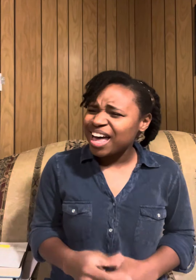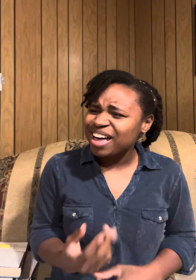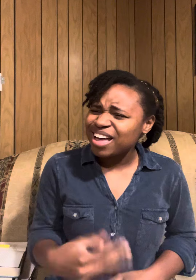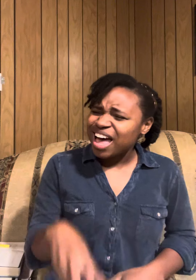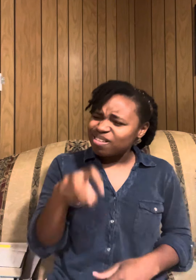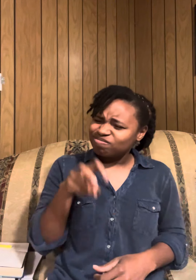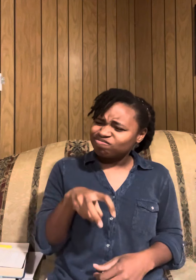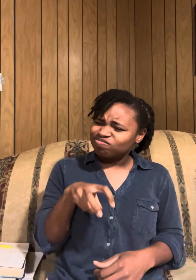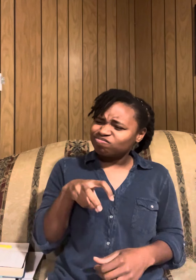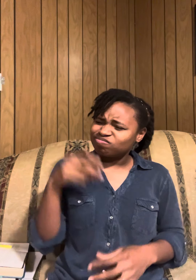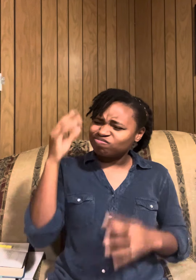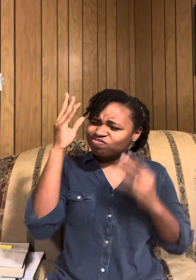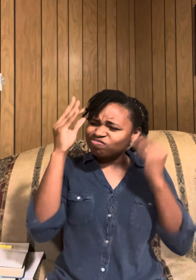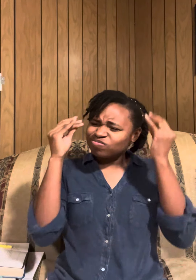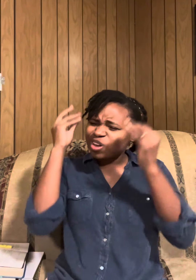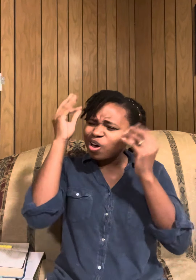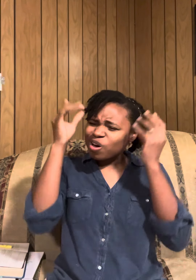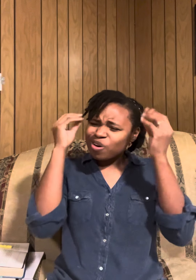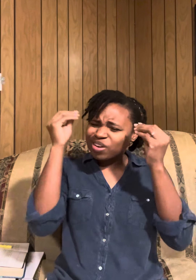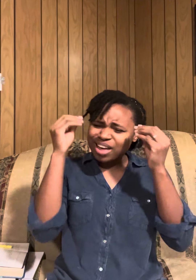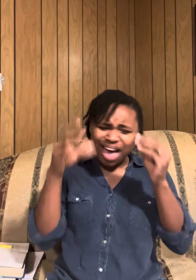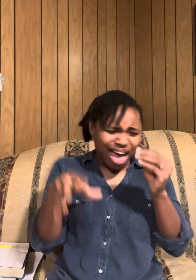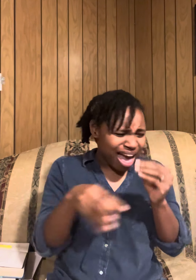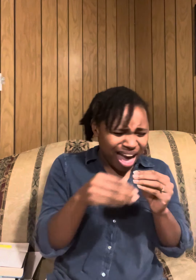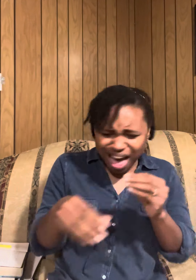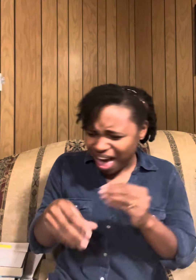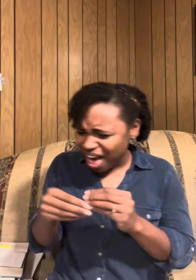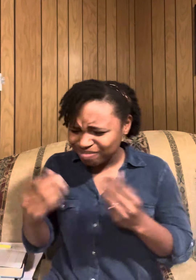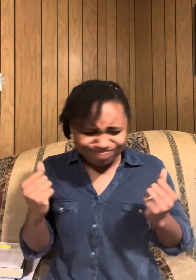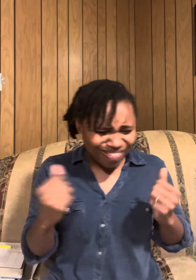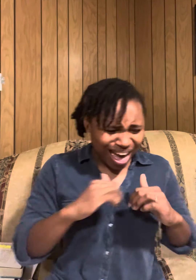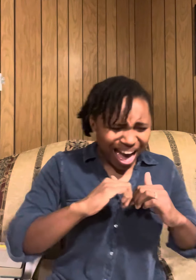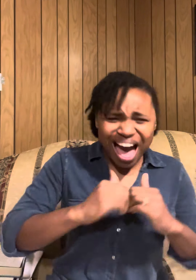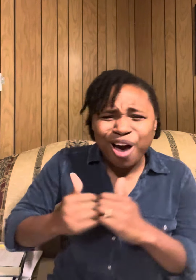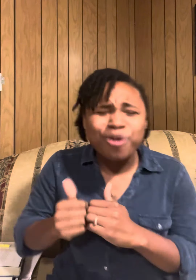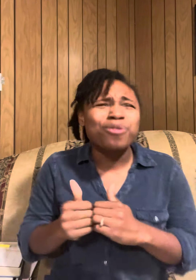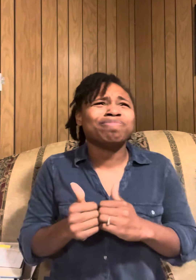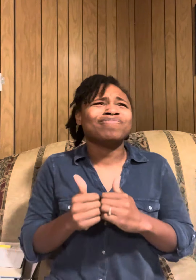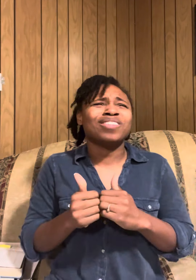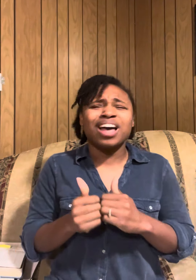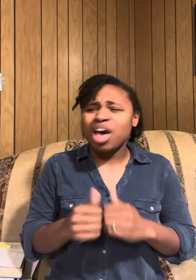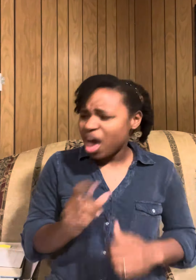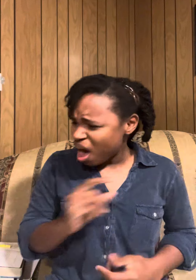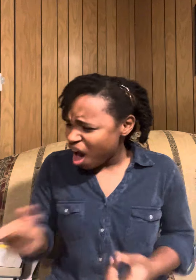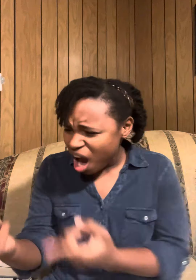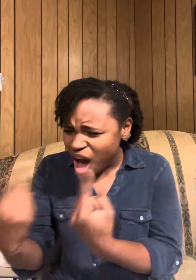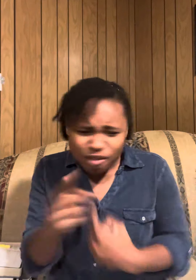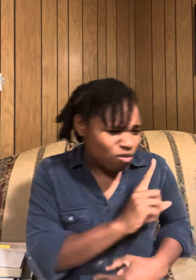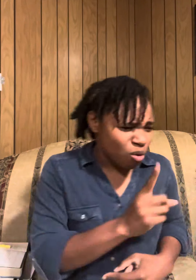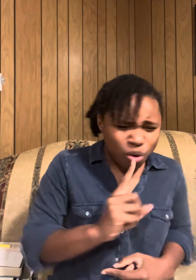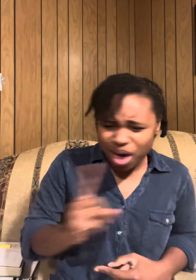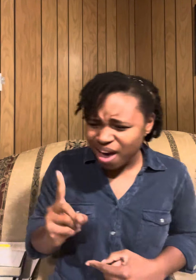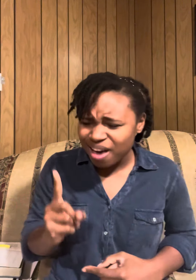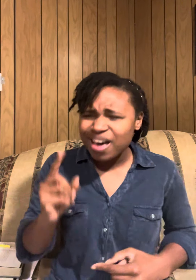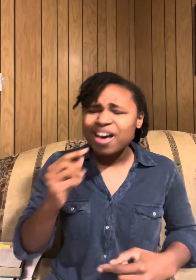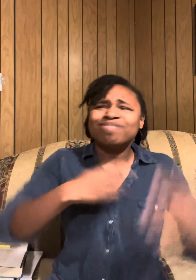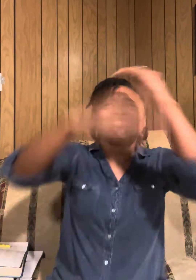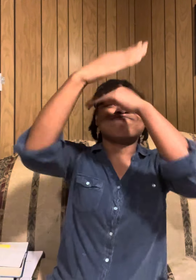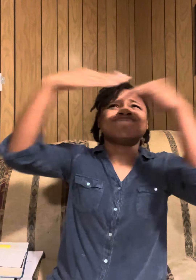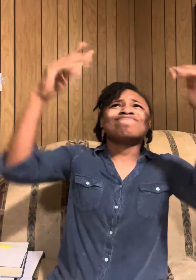I think it over and it doesn't matter I know it comes from above